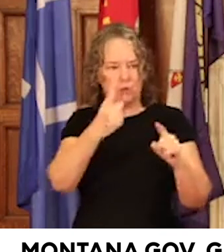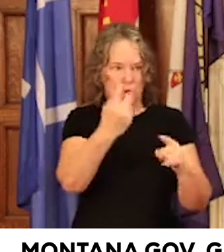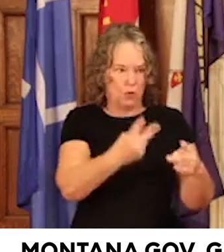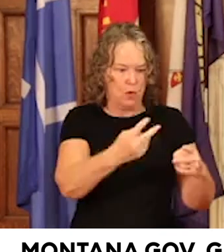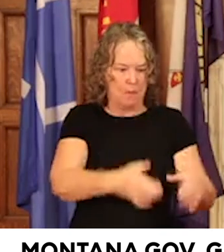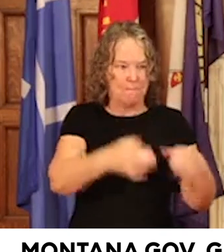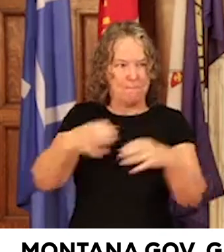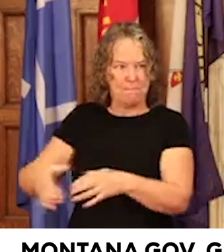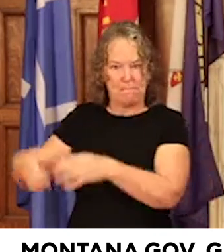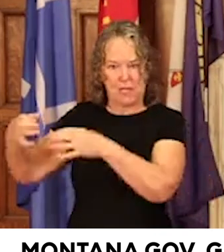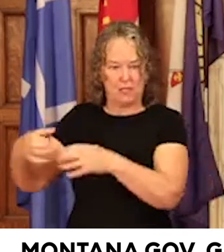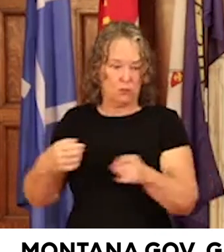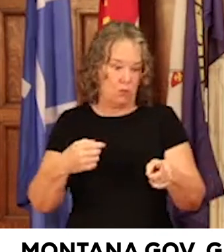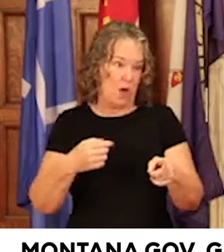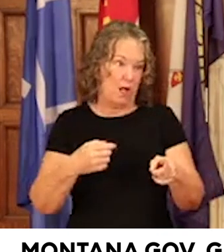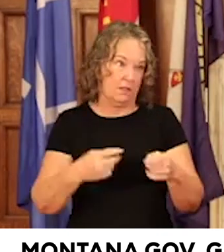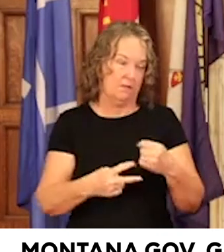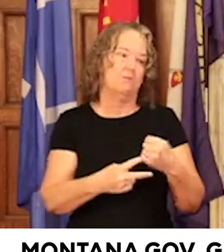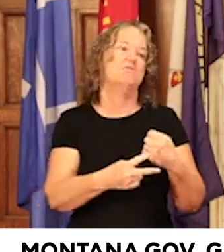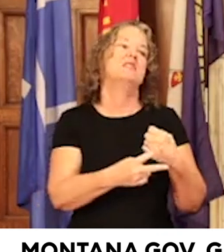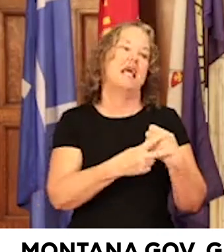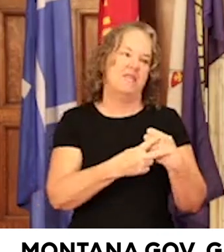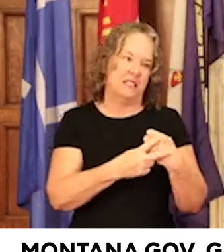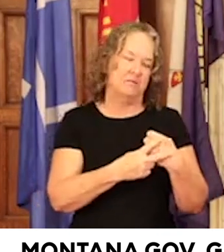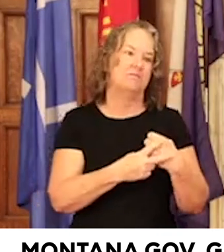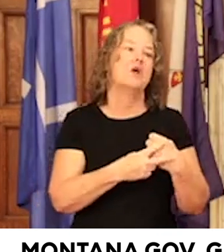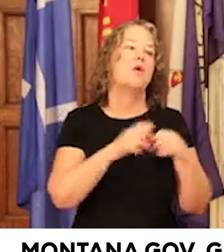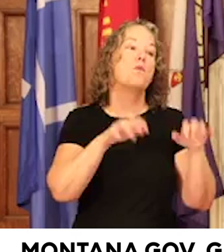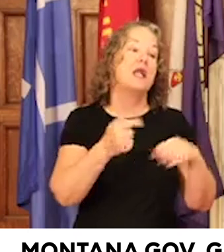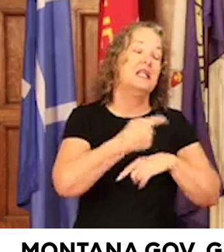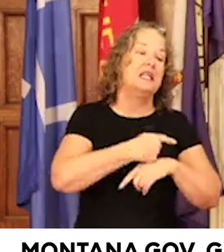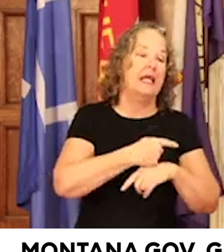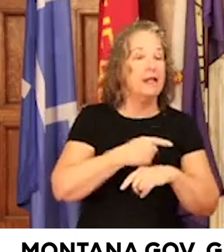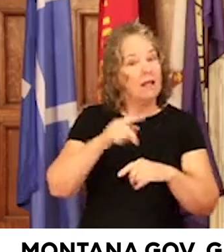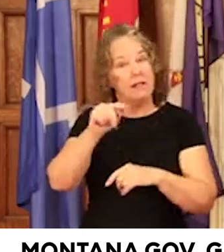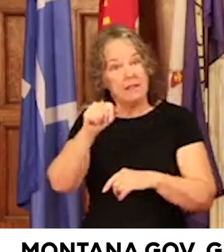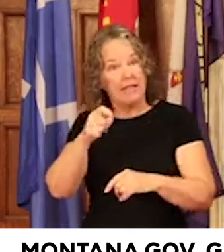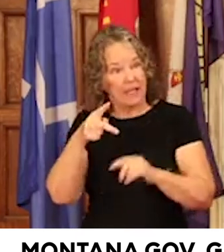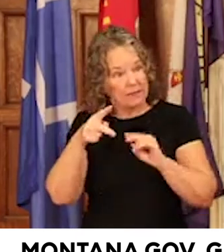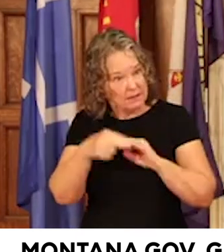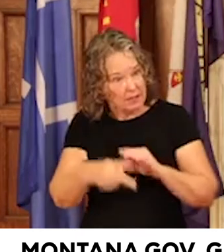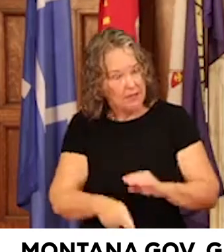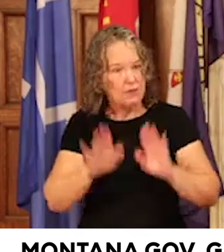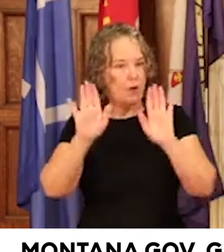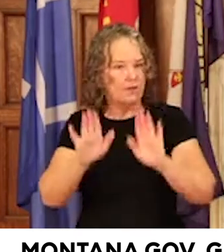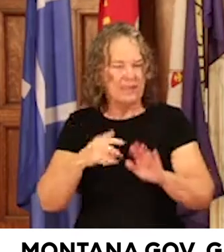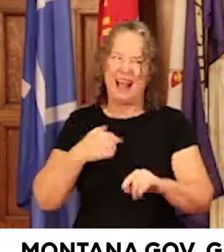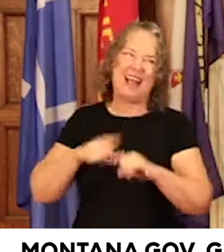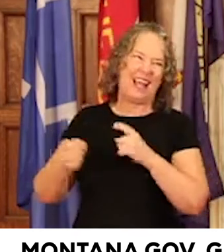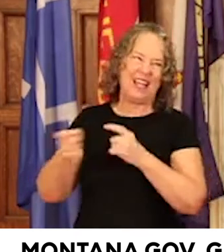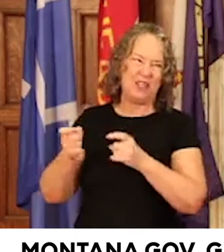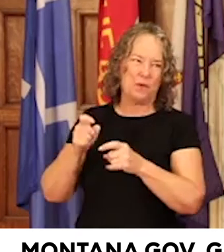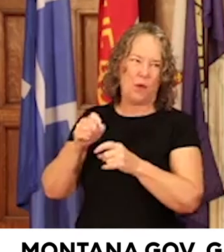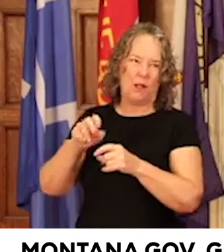One is saving for a rainy day because the tax cuts are great. I can't control what goes on at